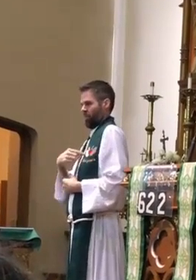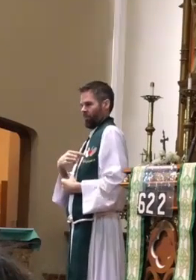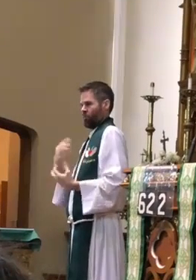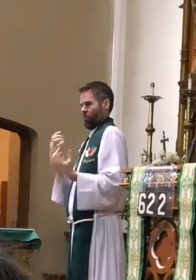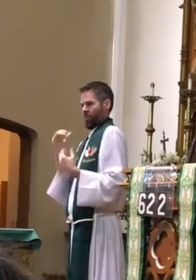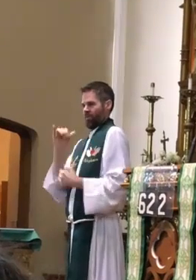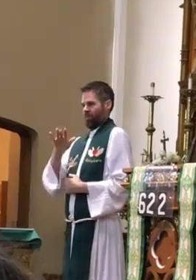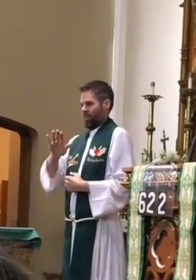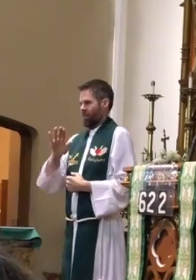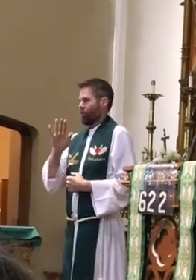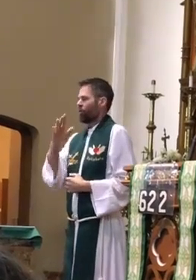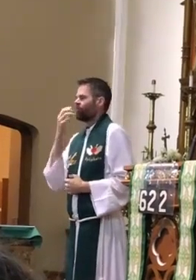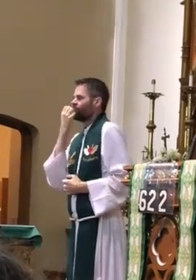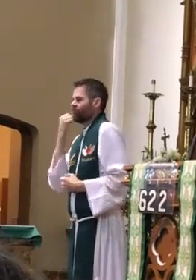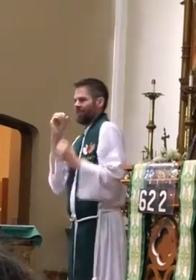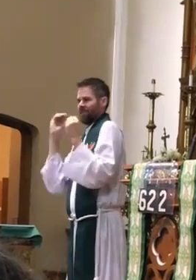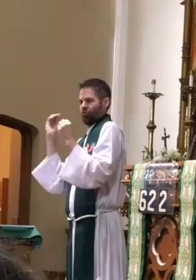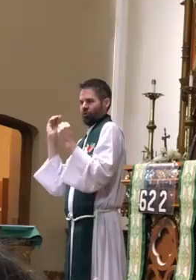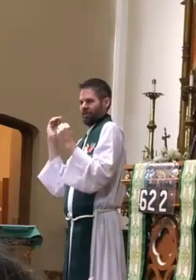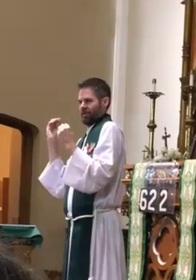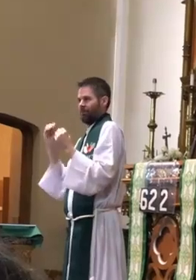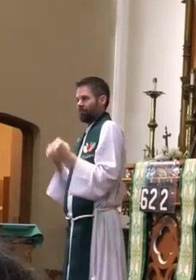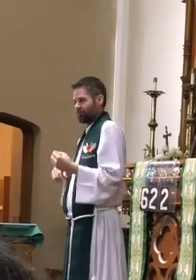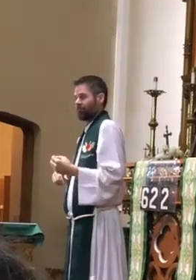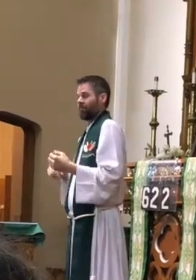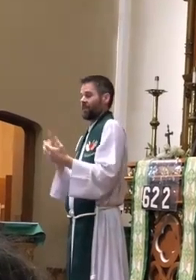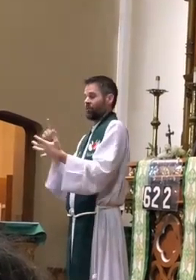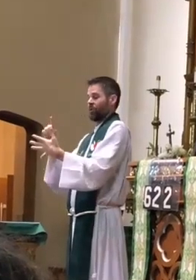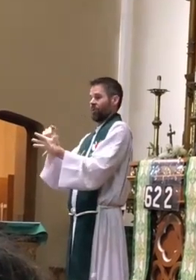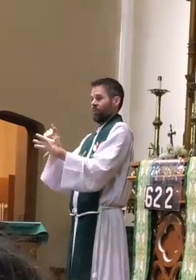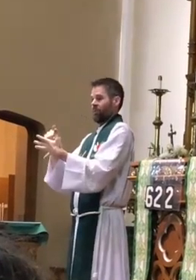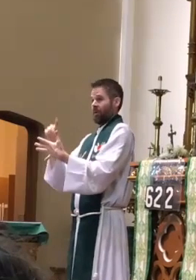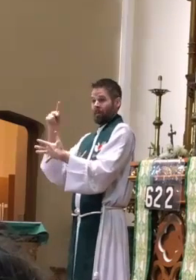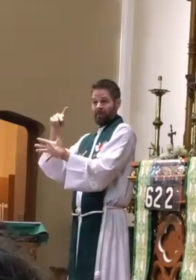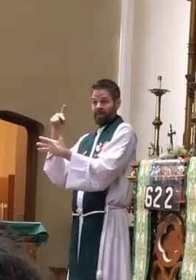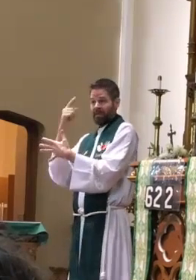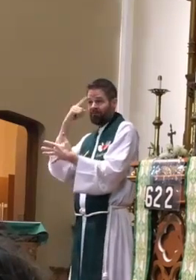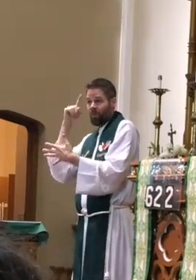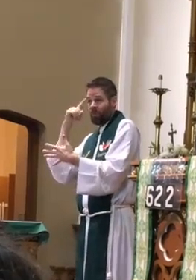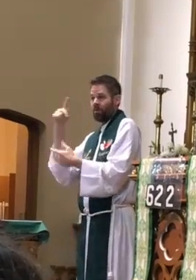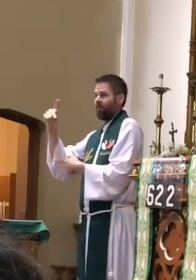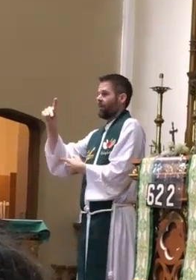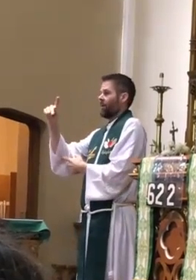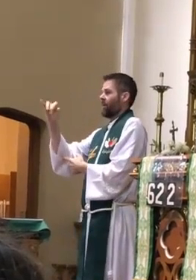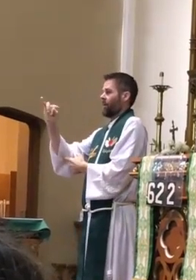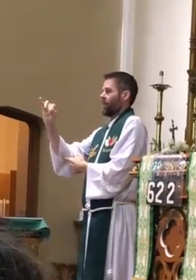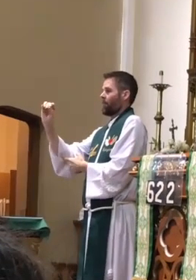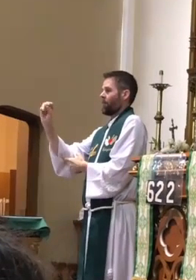in the depths of their heart. That is why she is such an amazing teacher. So P